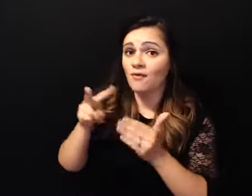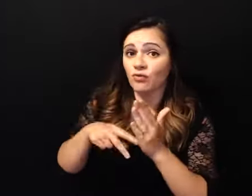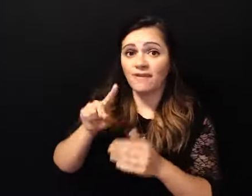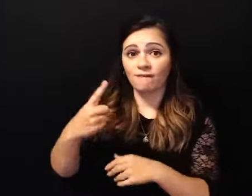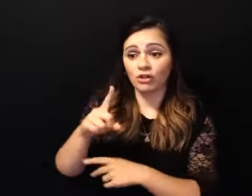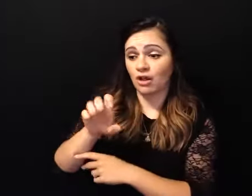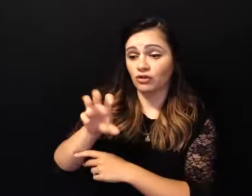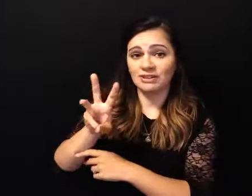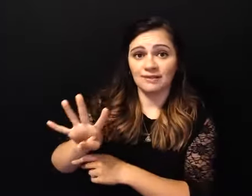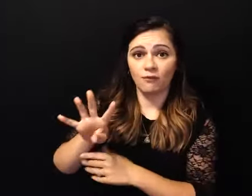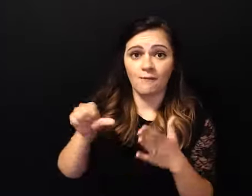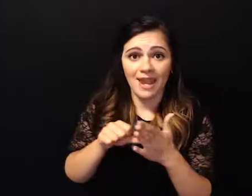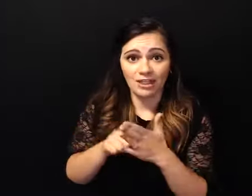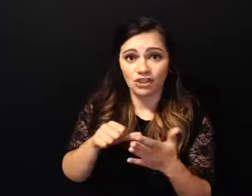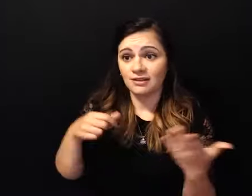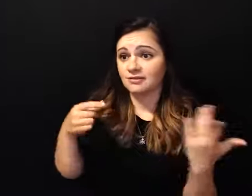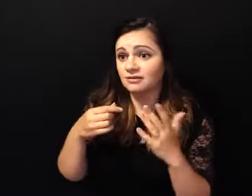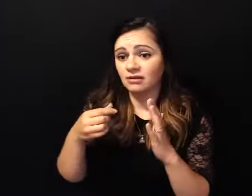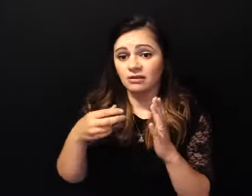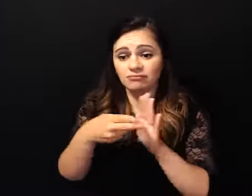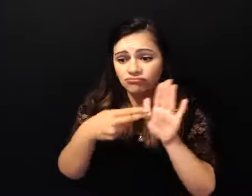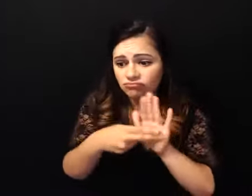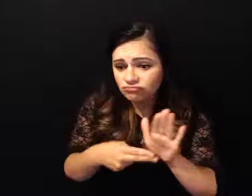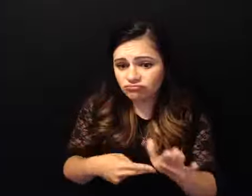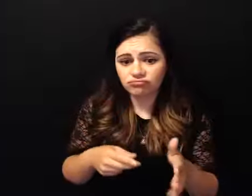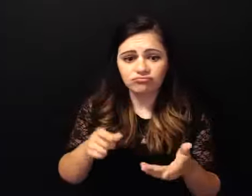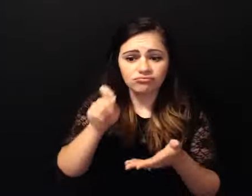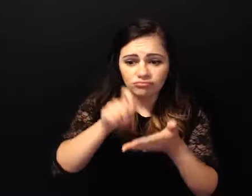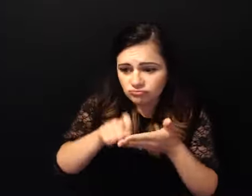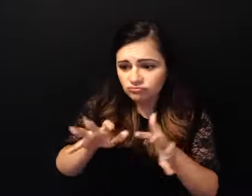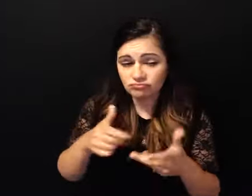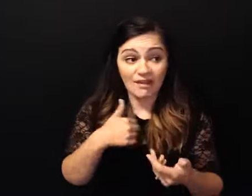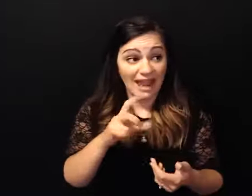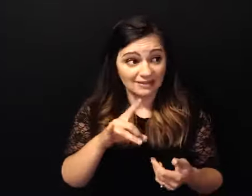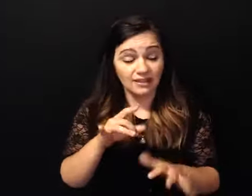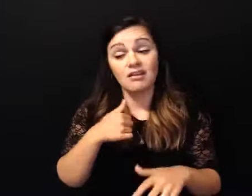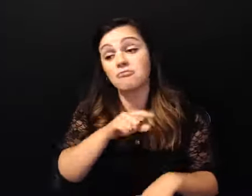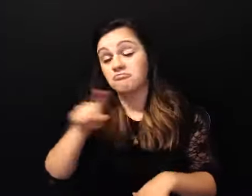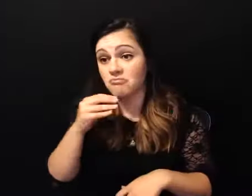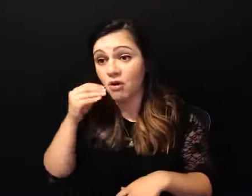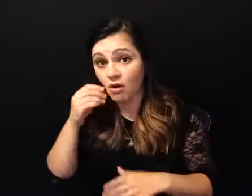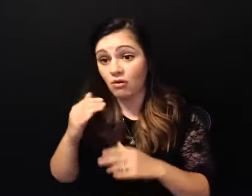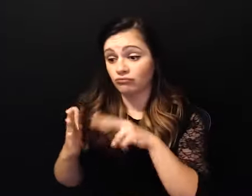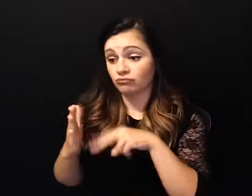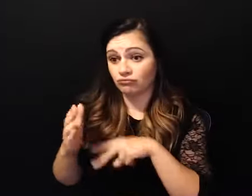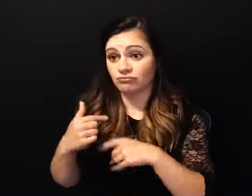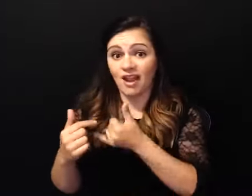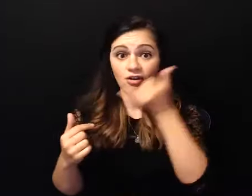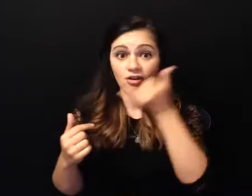it in a highlighter you know pencil or whatever and i went home read the first 164 pages and i called her back and i was like i'm done i you know i did it and